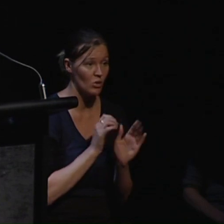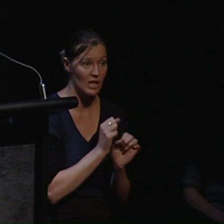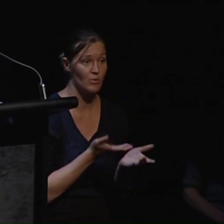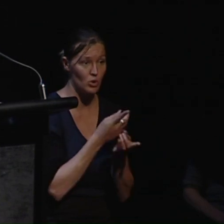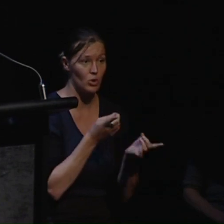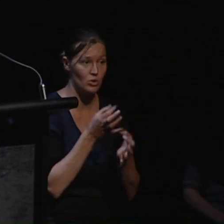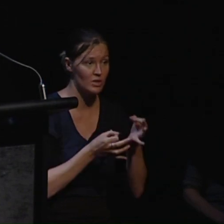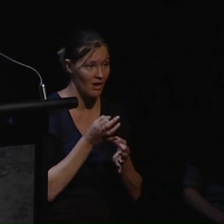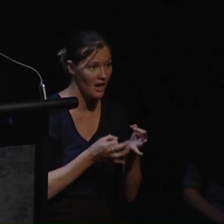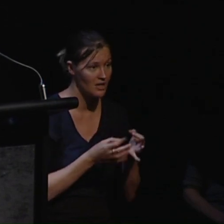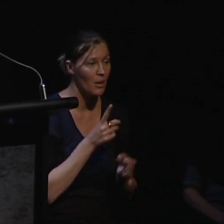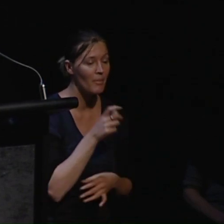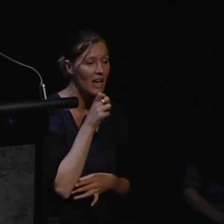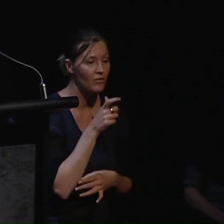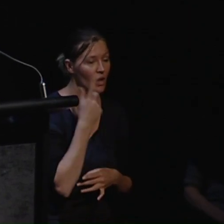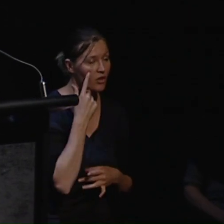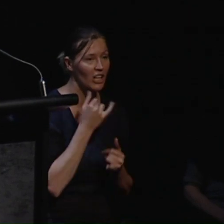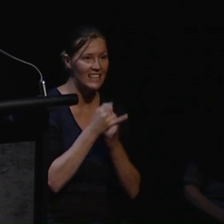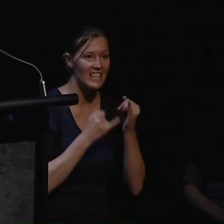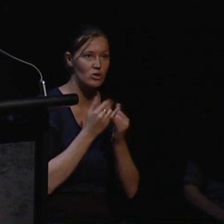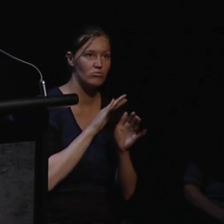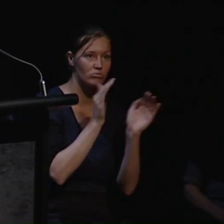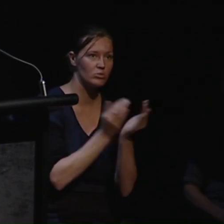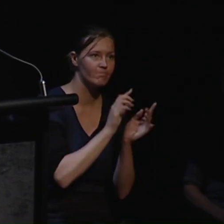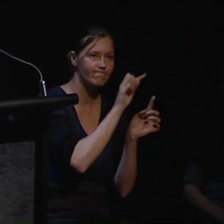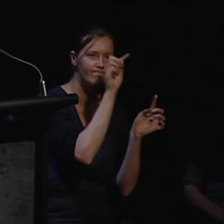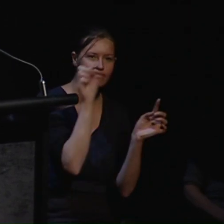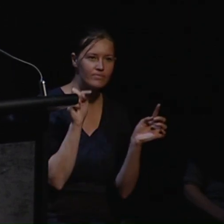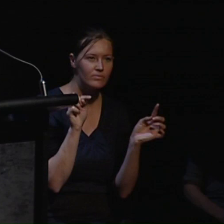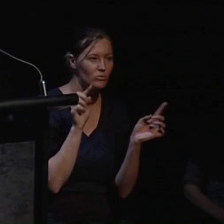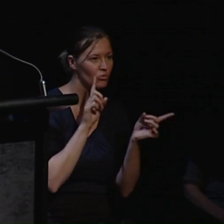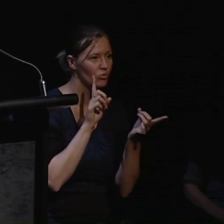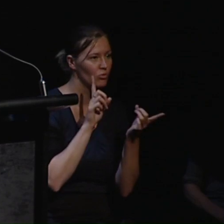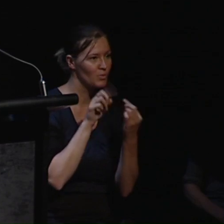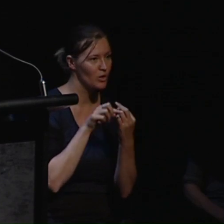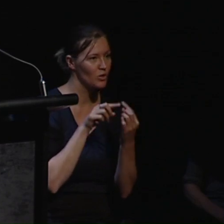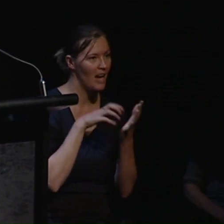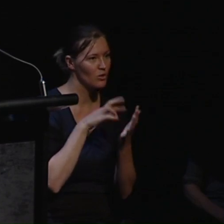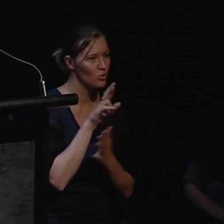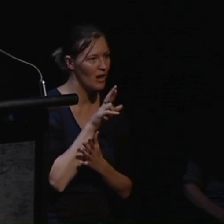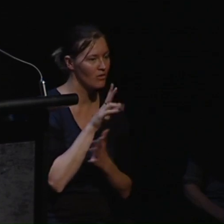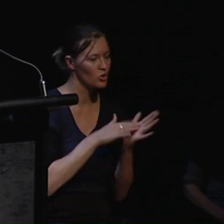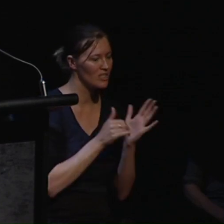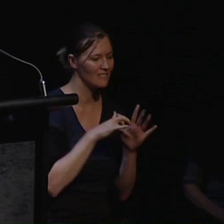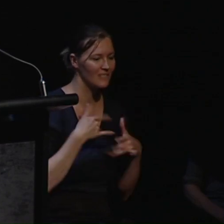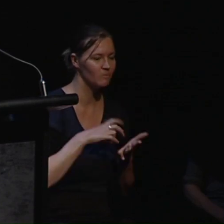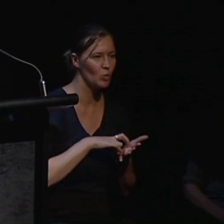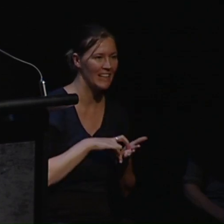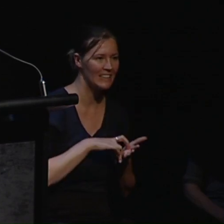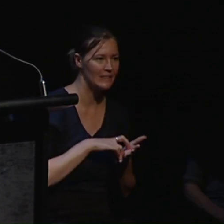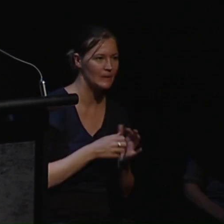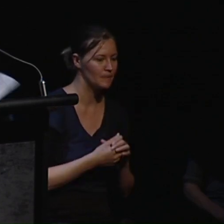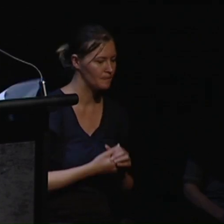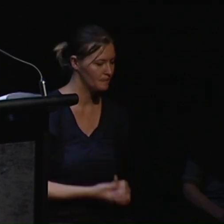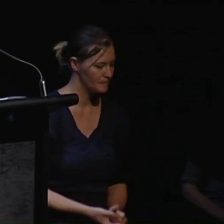we look internationally at what is occurring in response to Article 12 it doesn't seem strong. Let me